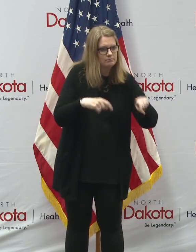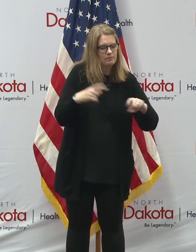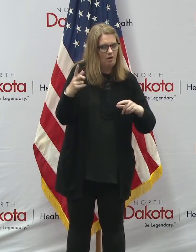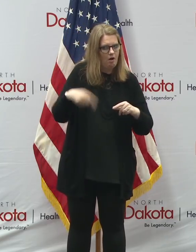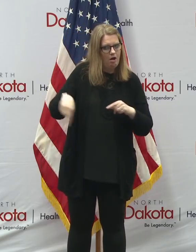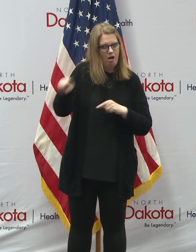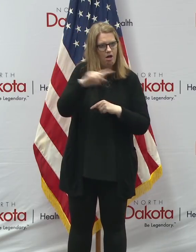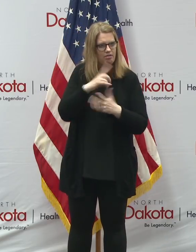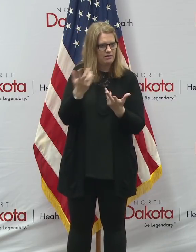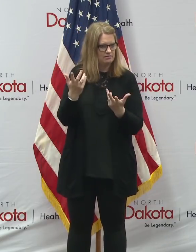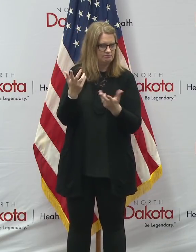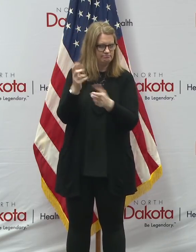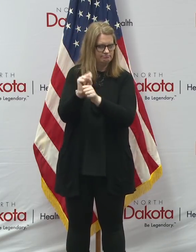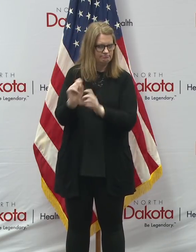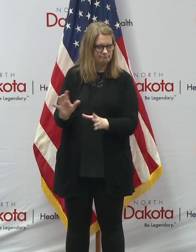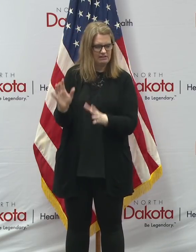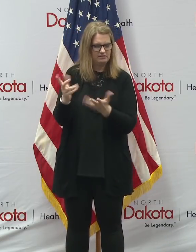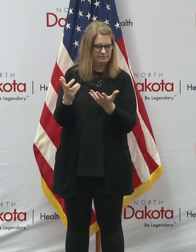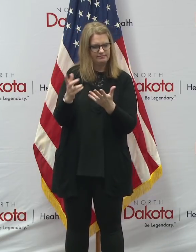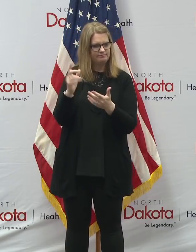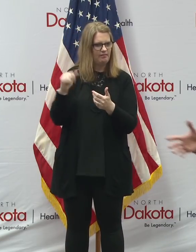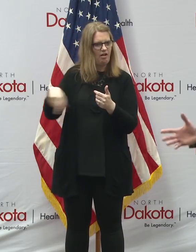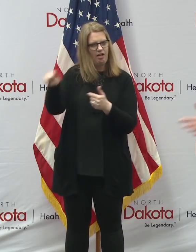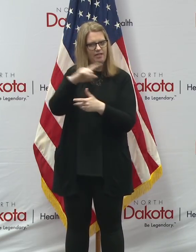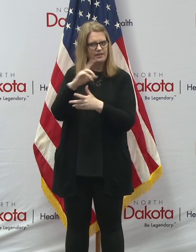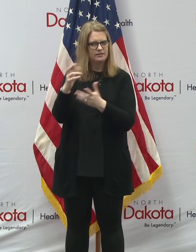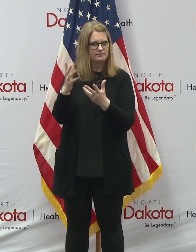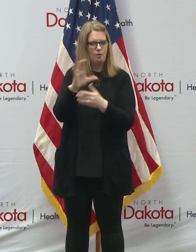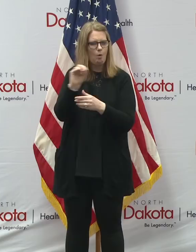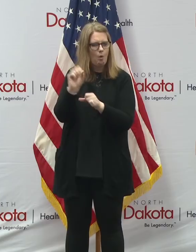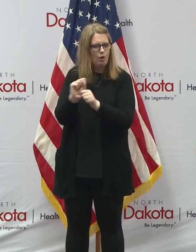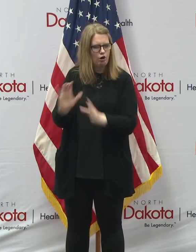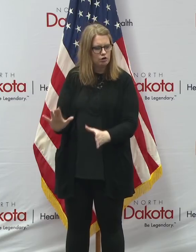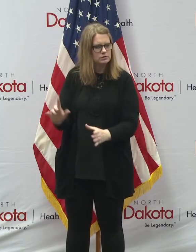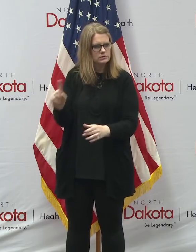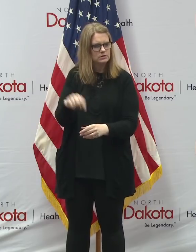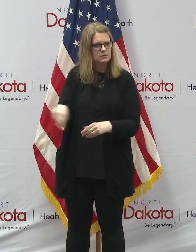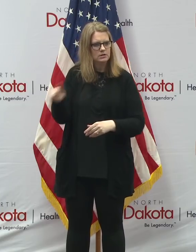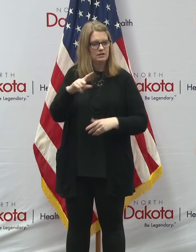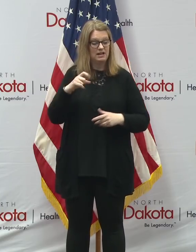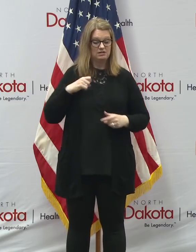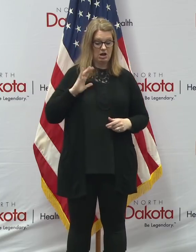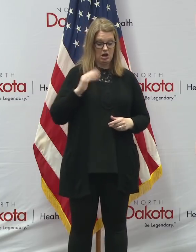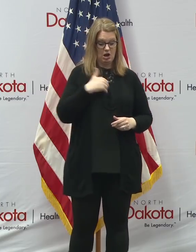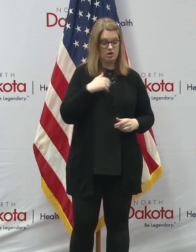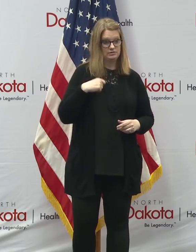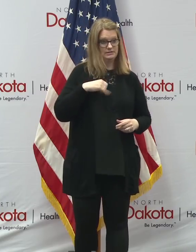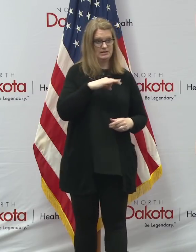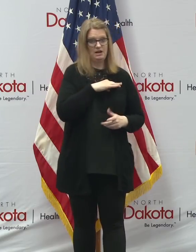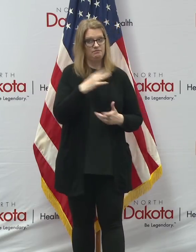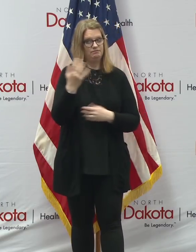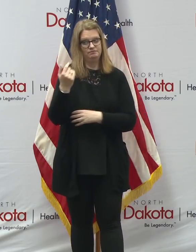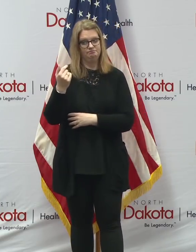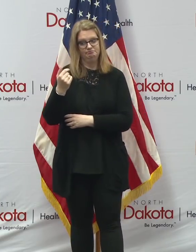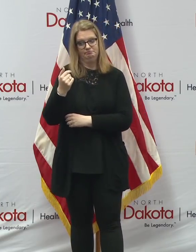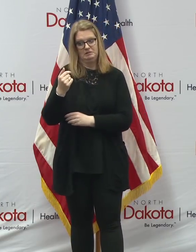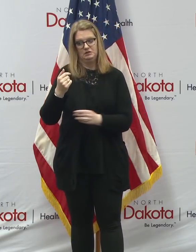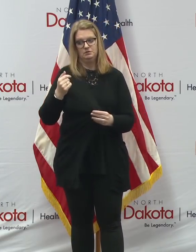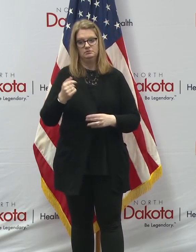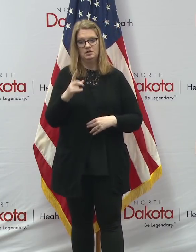really value those calls and we value the input. Individually, hear our staff hears regularly from legislators. We've got a very